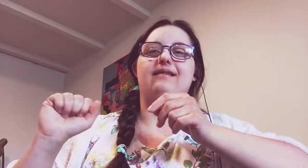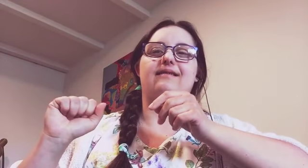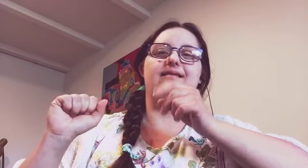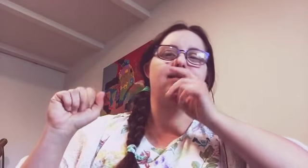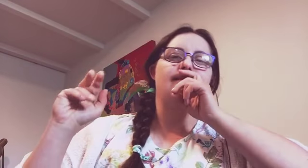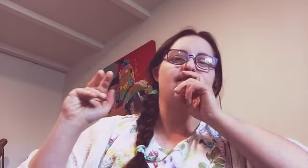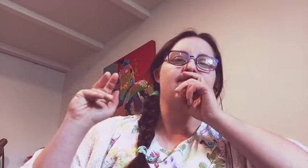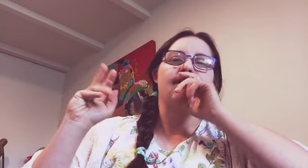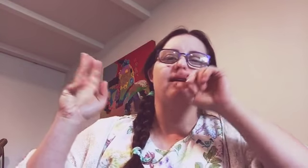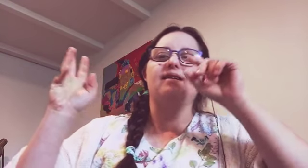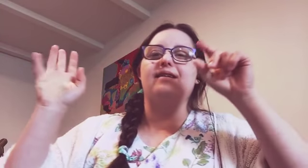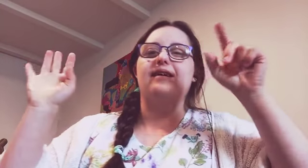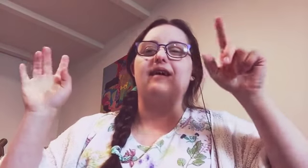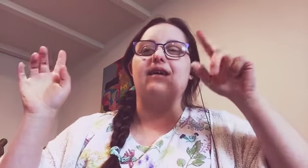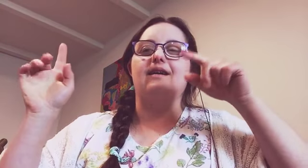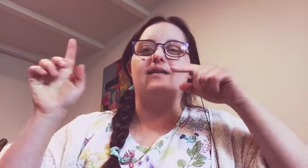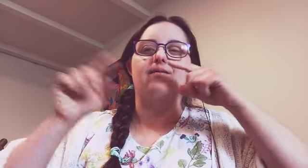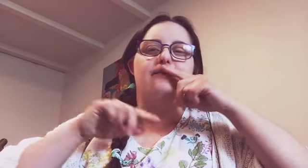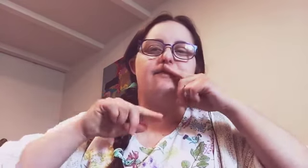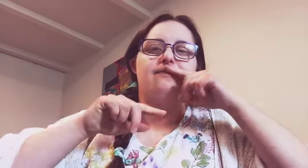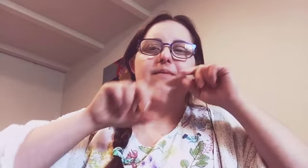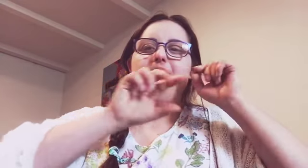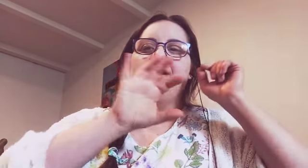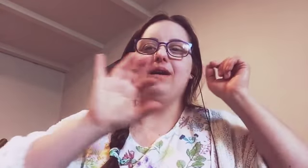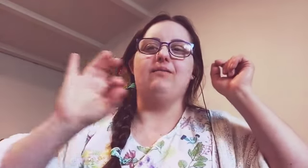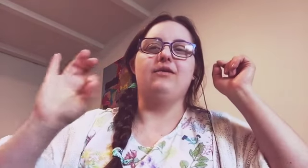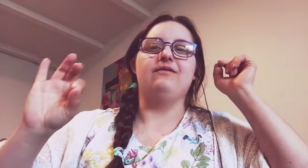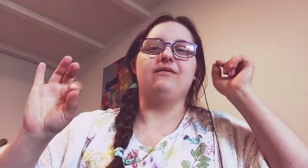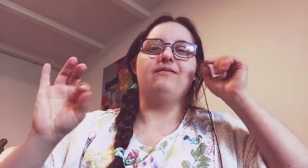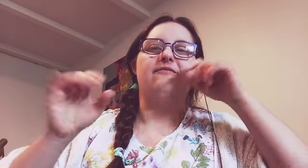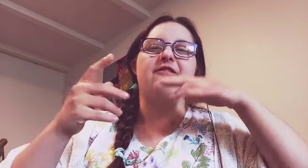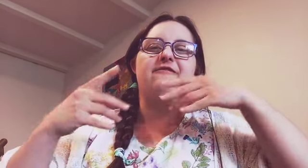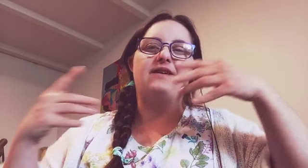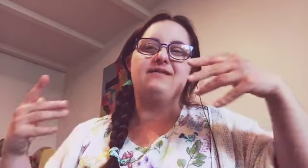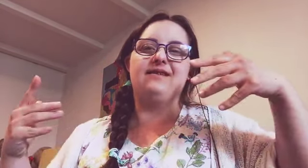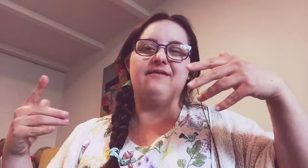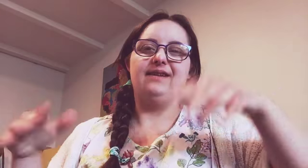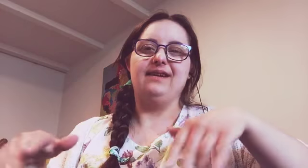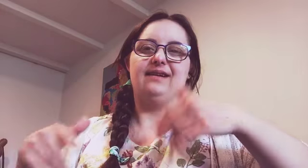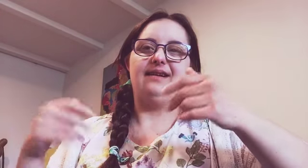put some fun stuff in it like